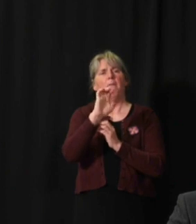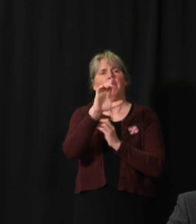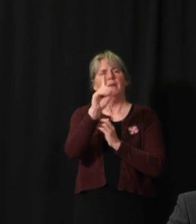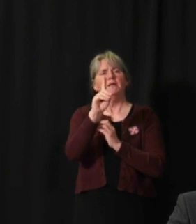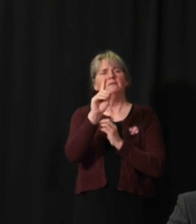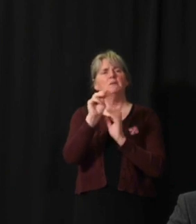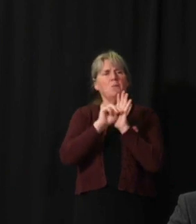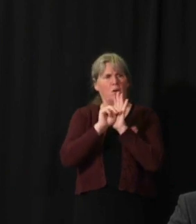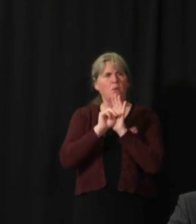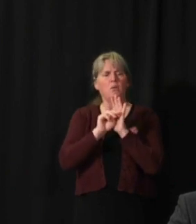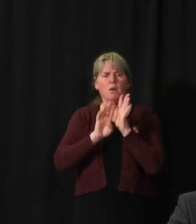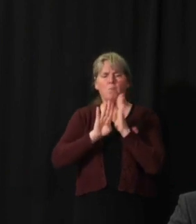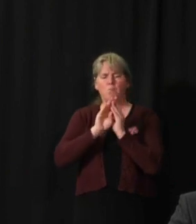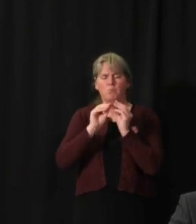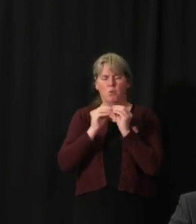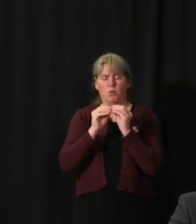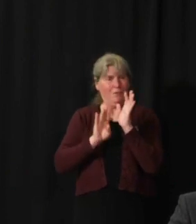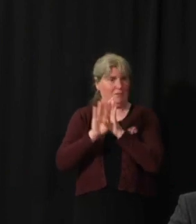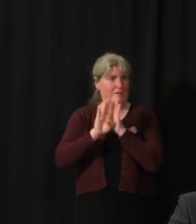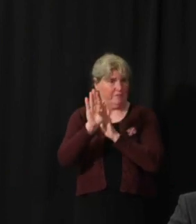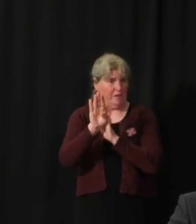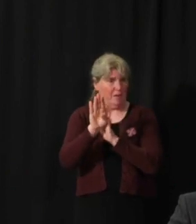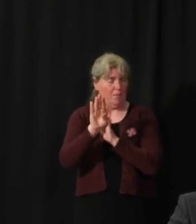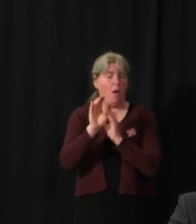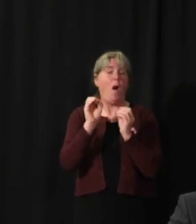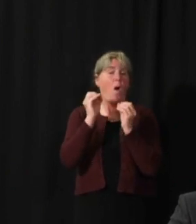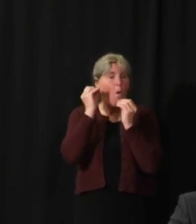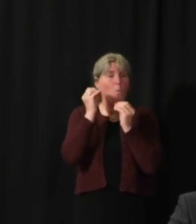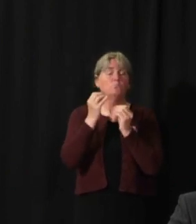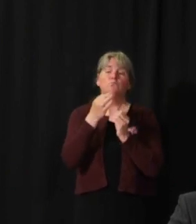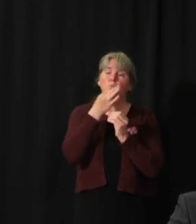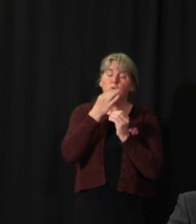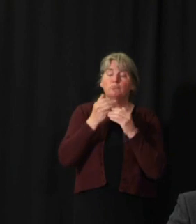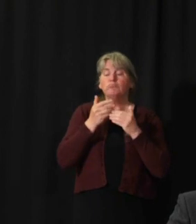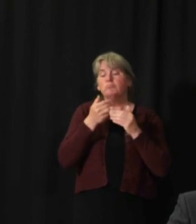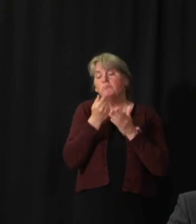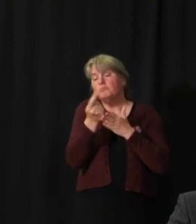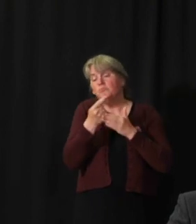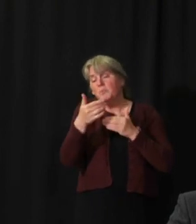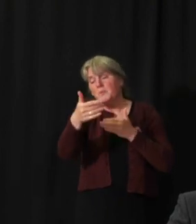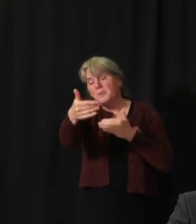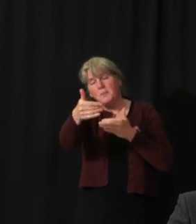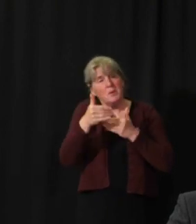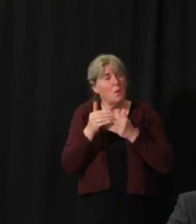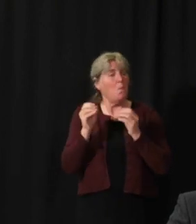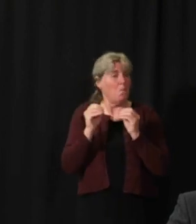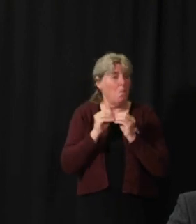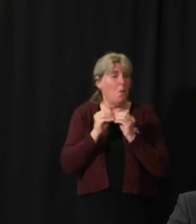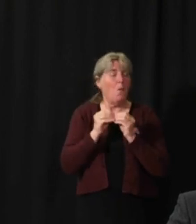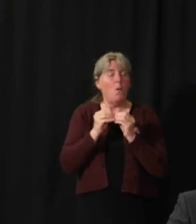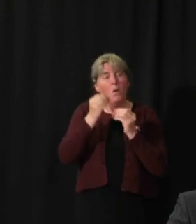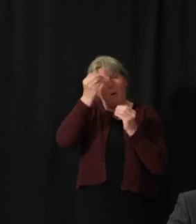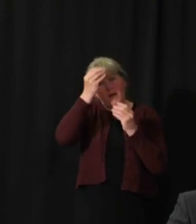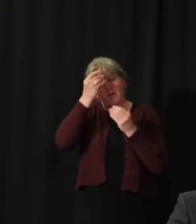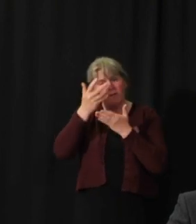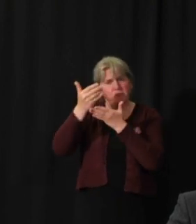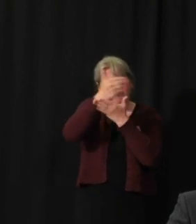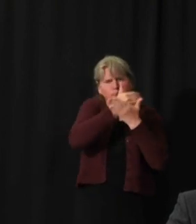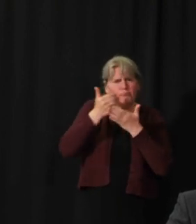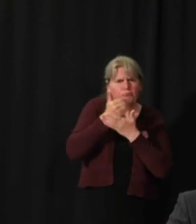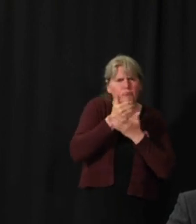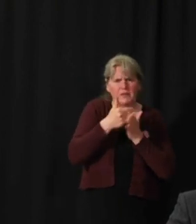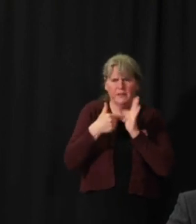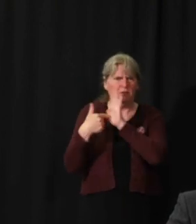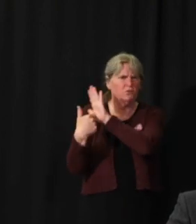I hope in weeks to come to be able to bring more information and more, I guess, mathematical information to help us